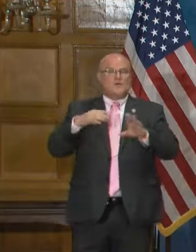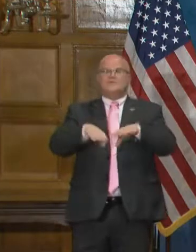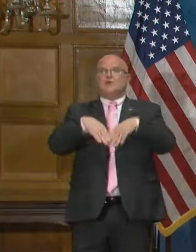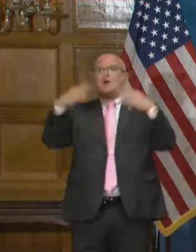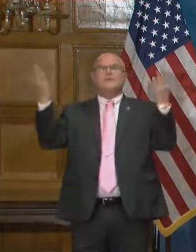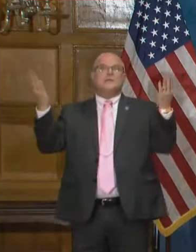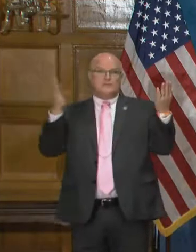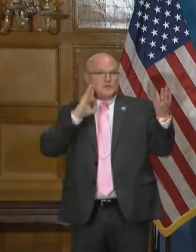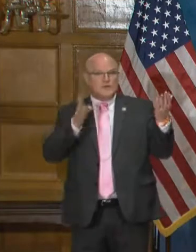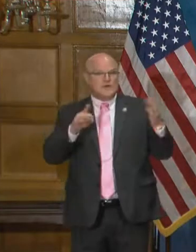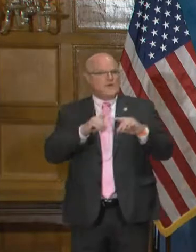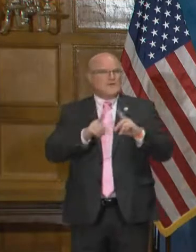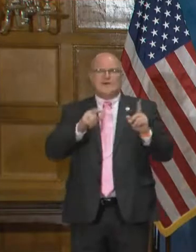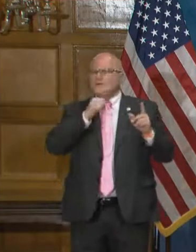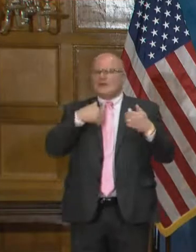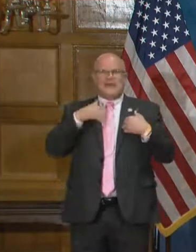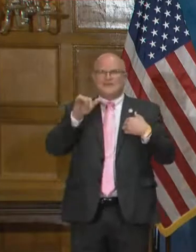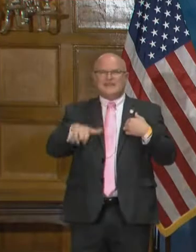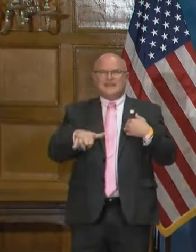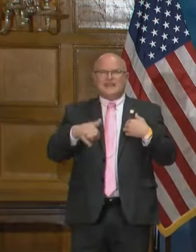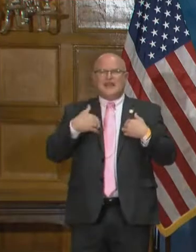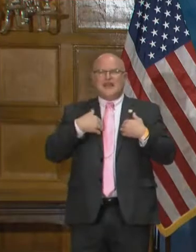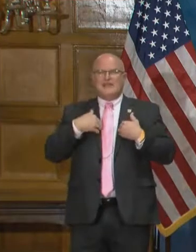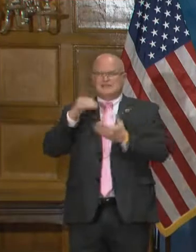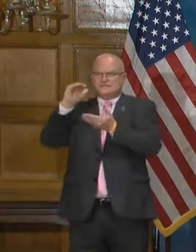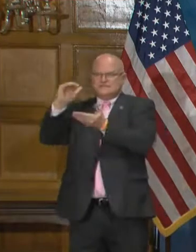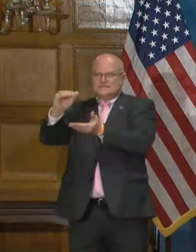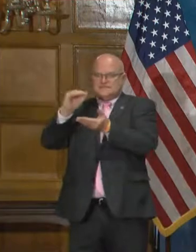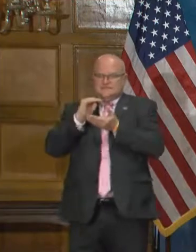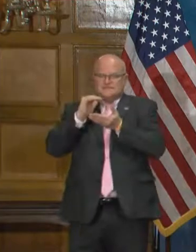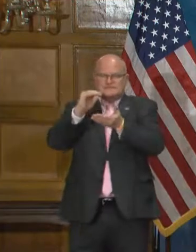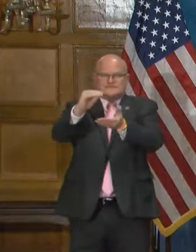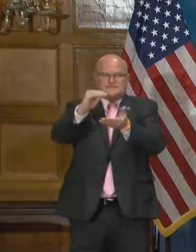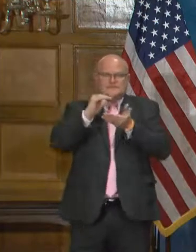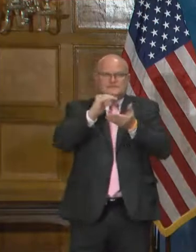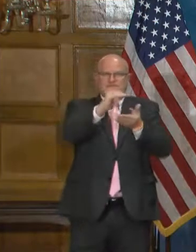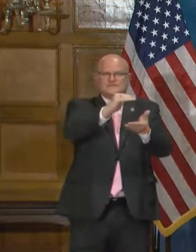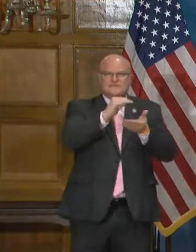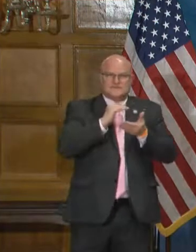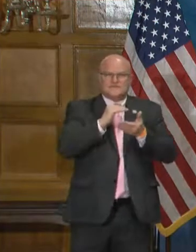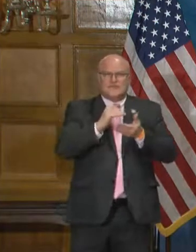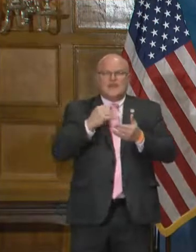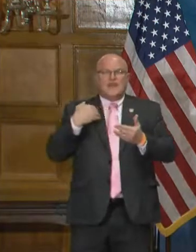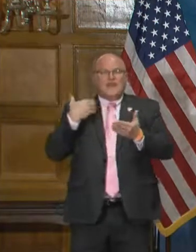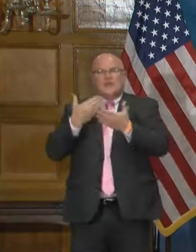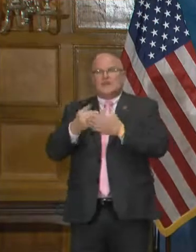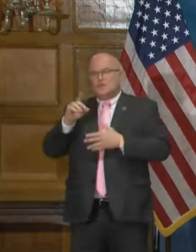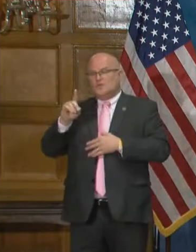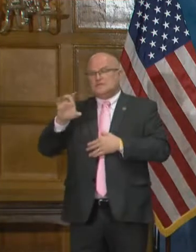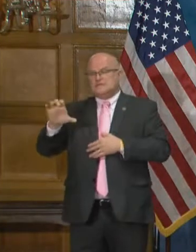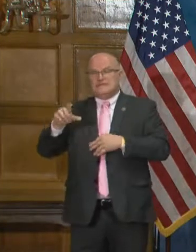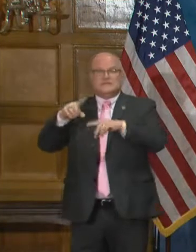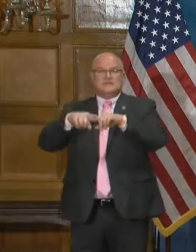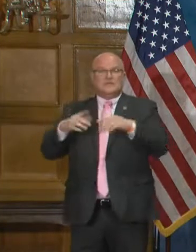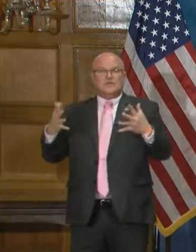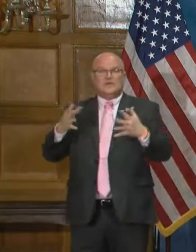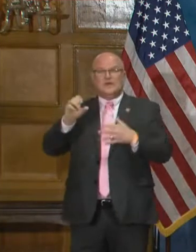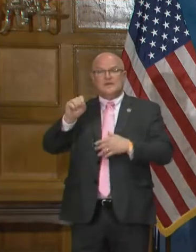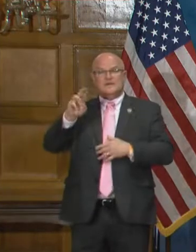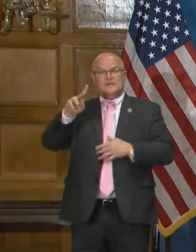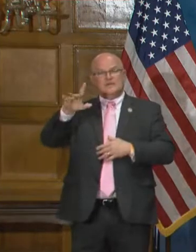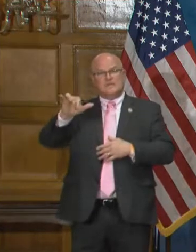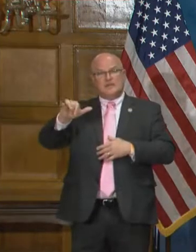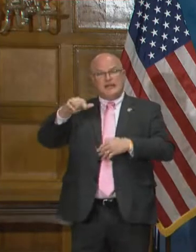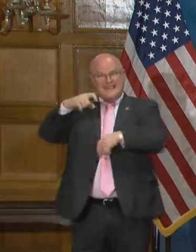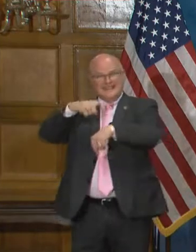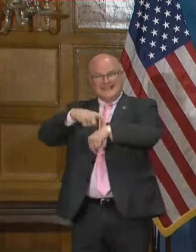open it all up, but we're not having that. We're having a certain amount every month. And when we get to 1C, it'll depend upon what the supply is